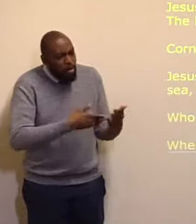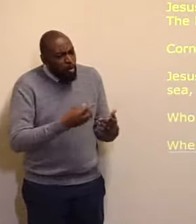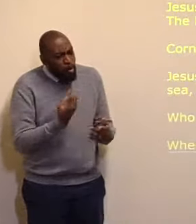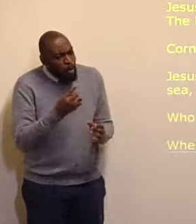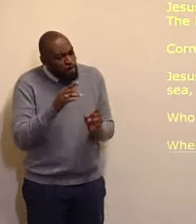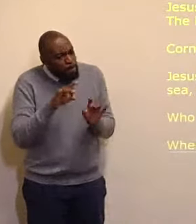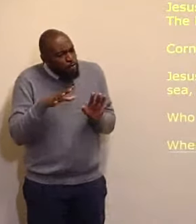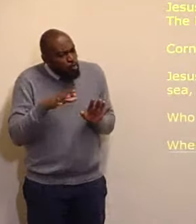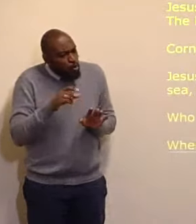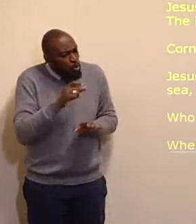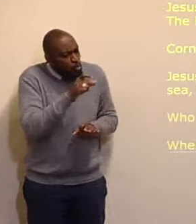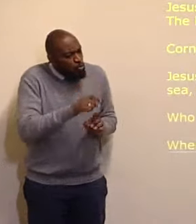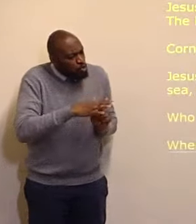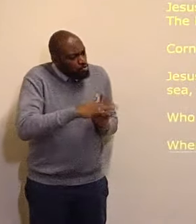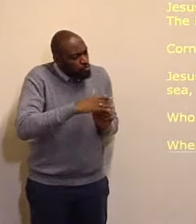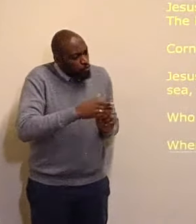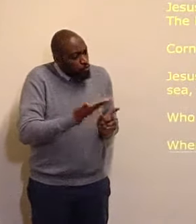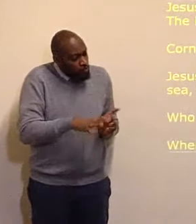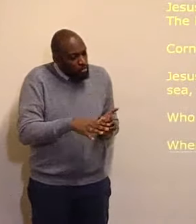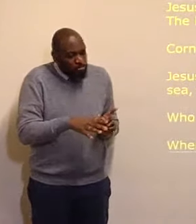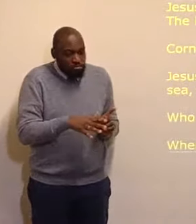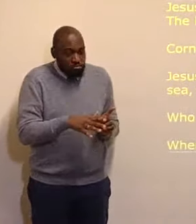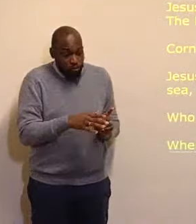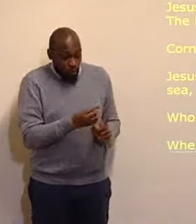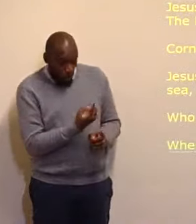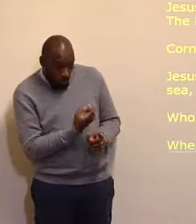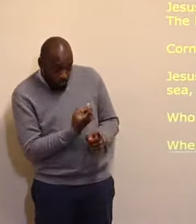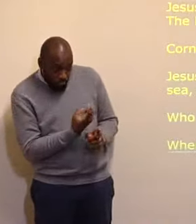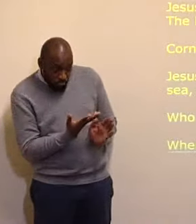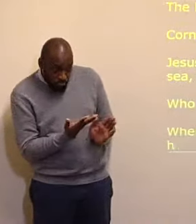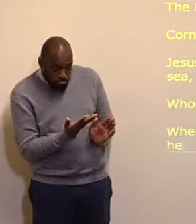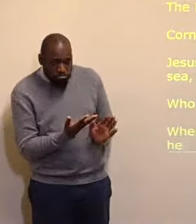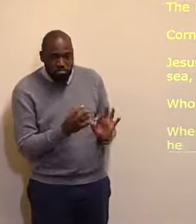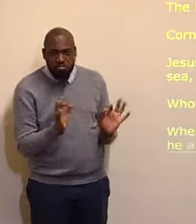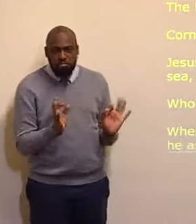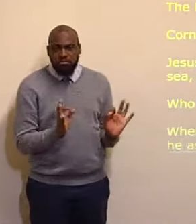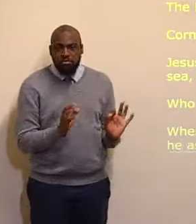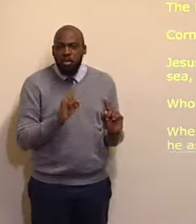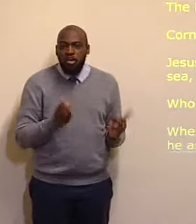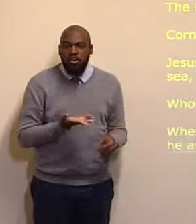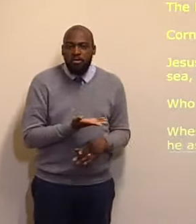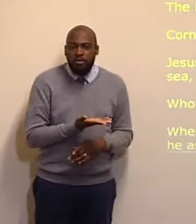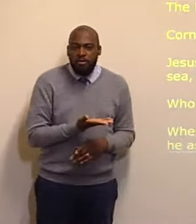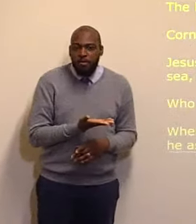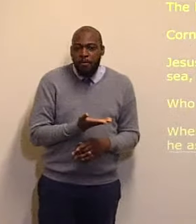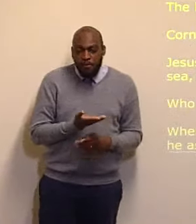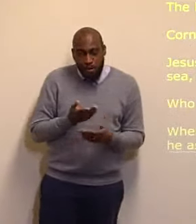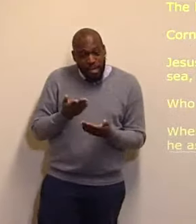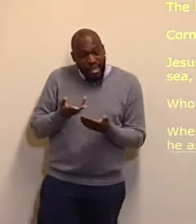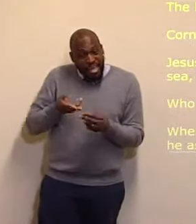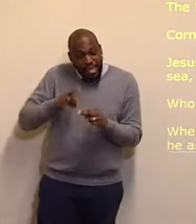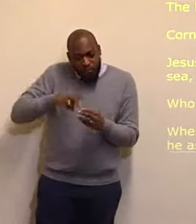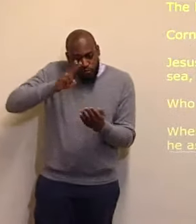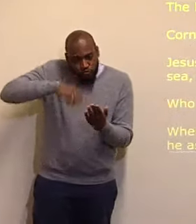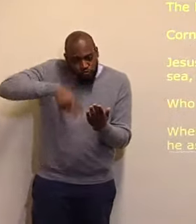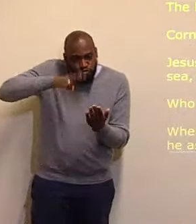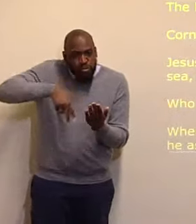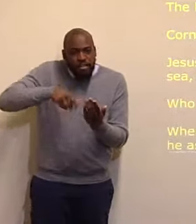But, if you take only, the gospel of Mark, there are at least, 36 miracles, performed, by the Lord Jesus Christ.